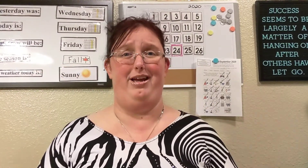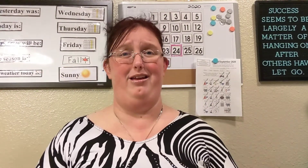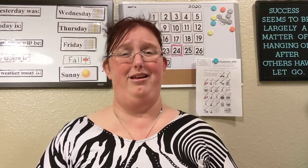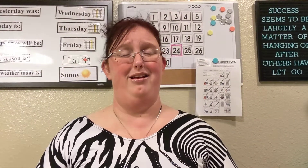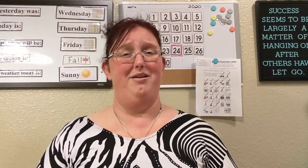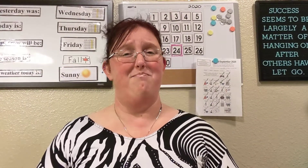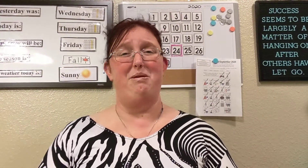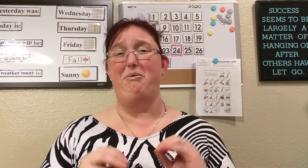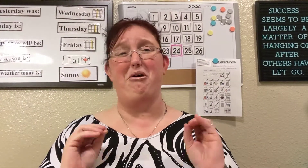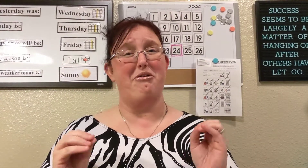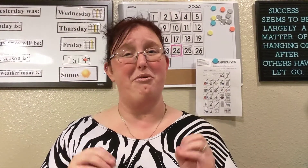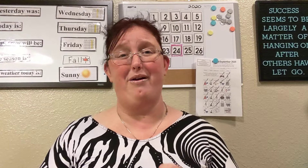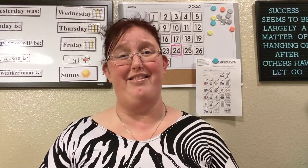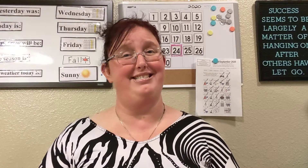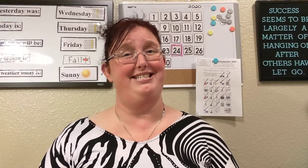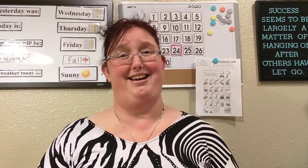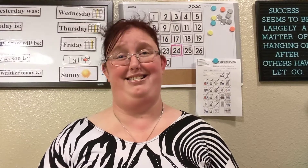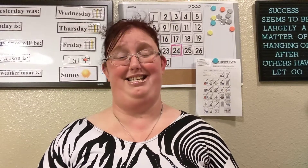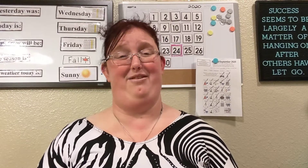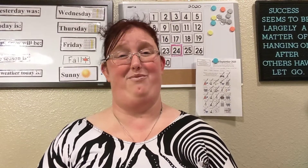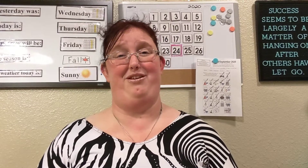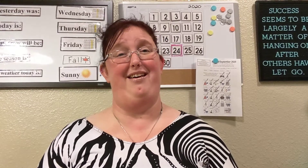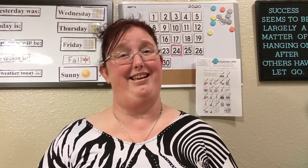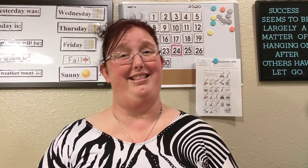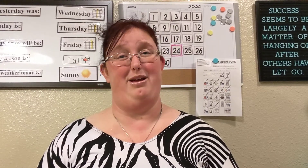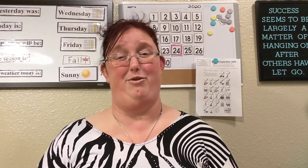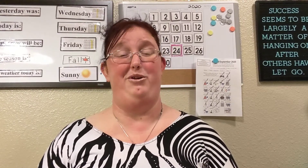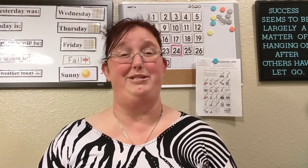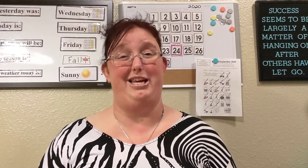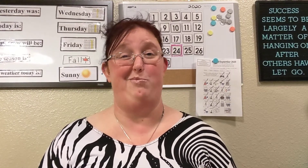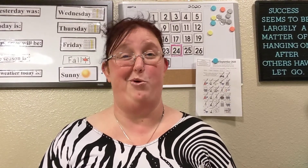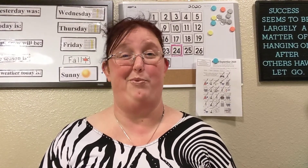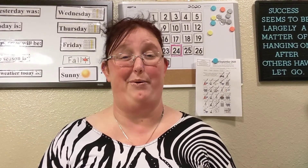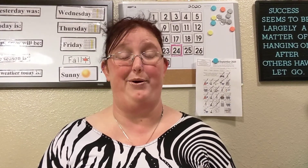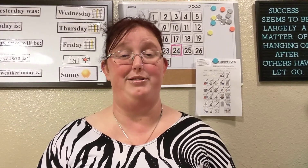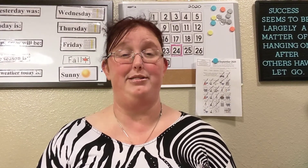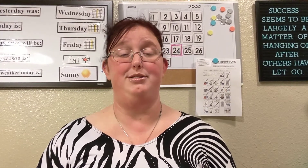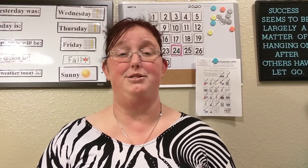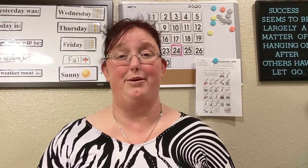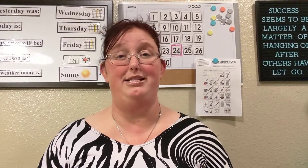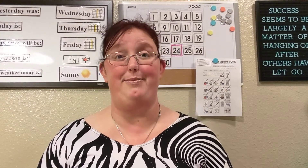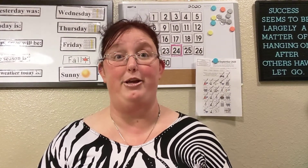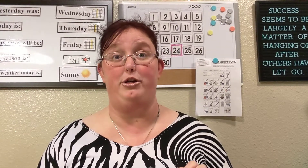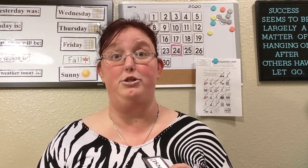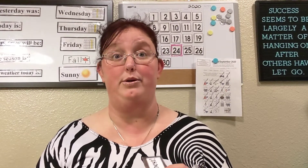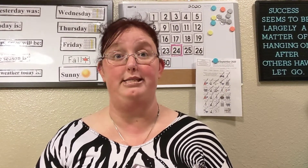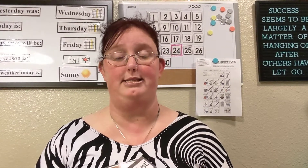people aren't going to want to listen to us if we're yelling at them or using inappropriate words so we need to make good choices